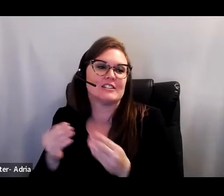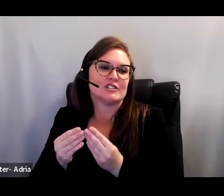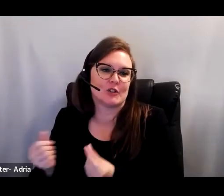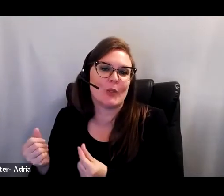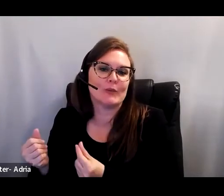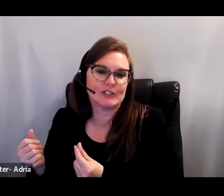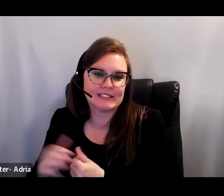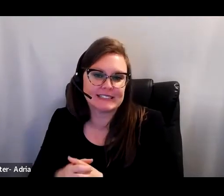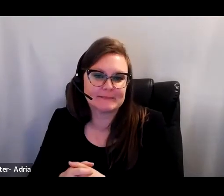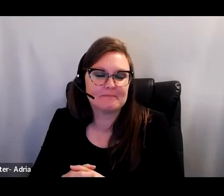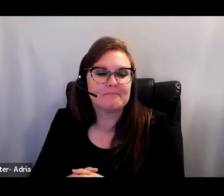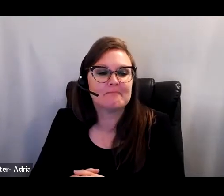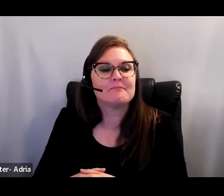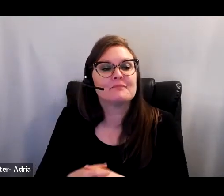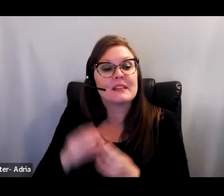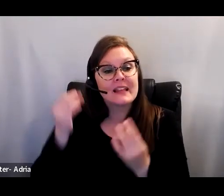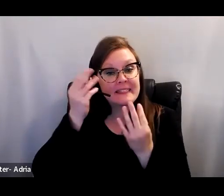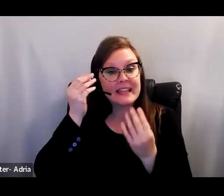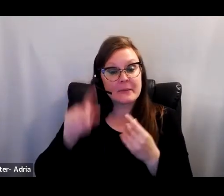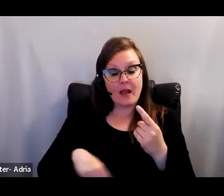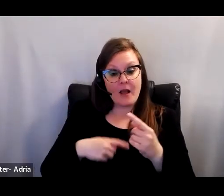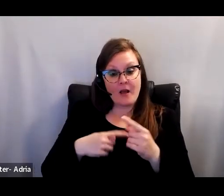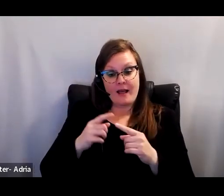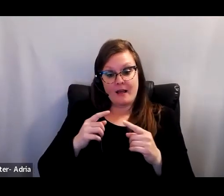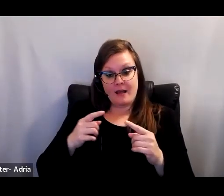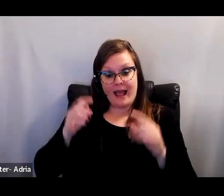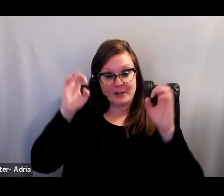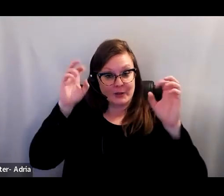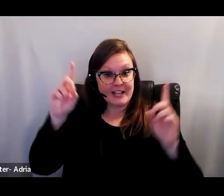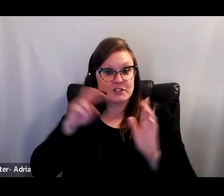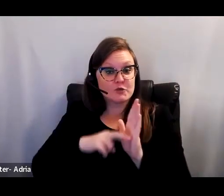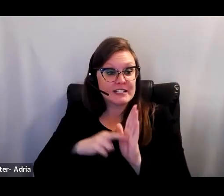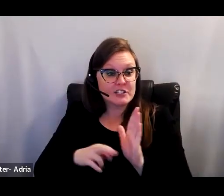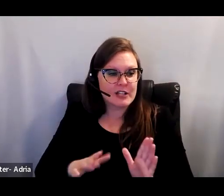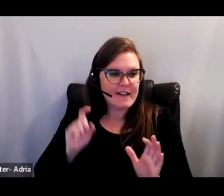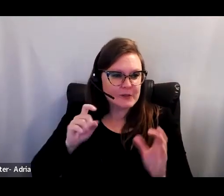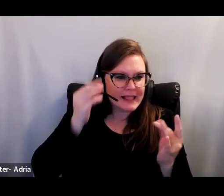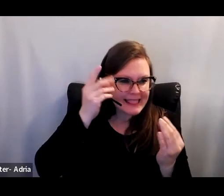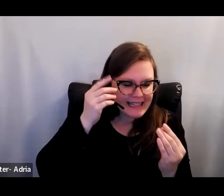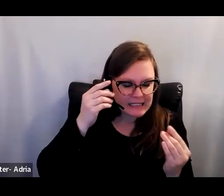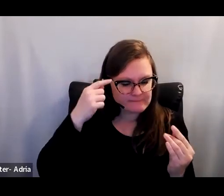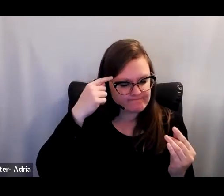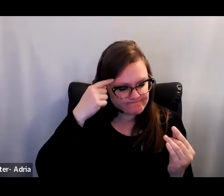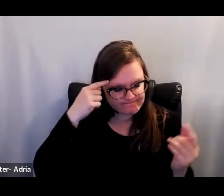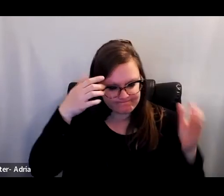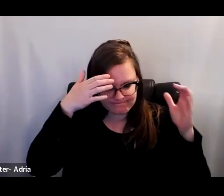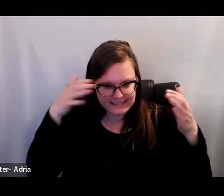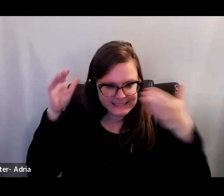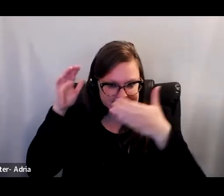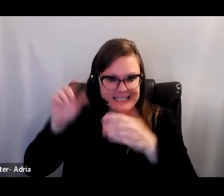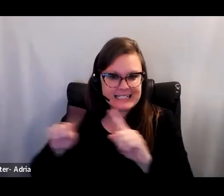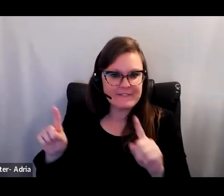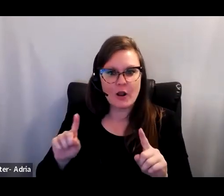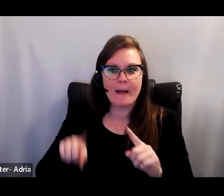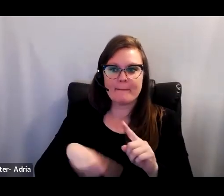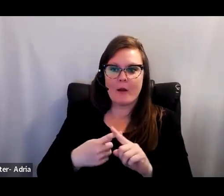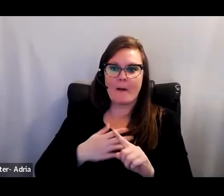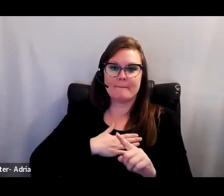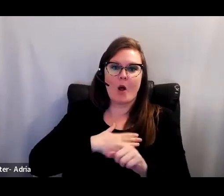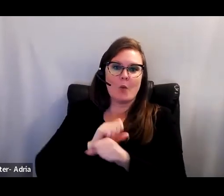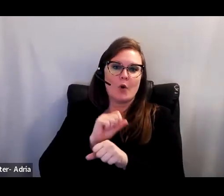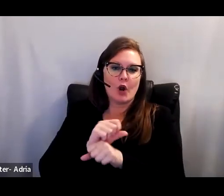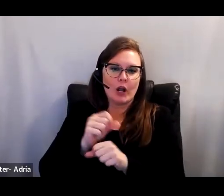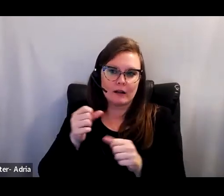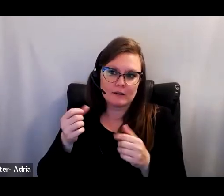In considering how education researchers might think differently about their work going forward, I will focus on three areas. Research practice